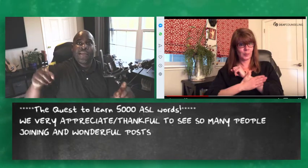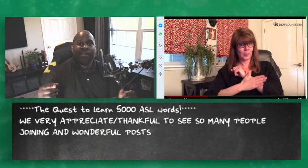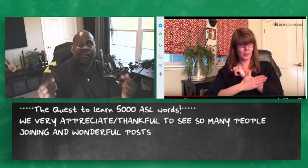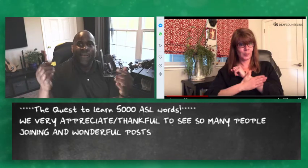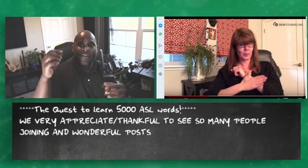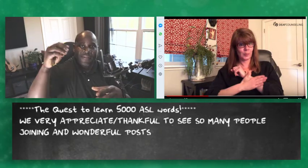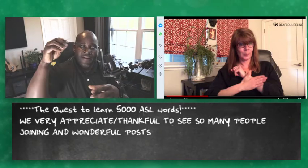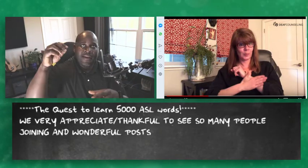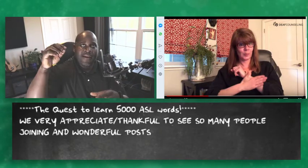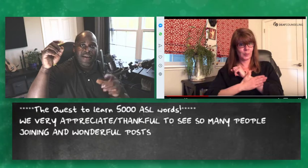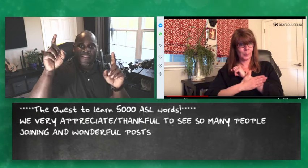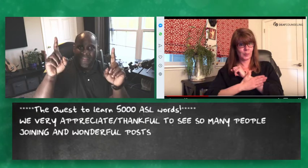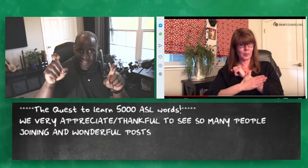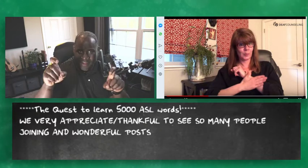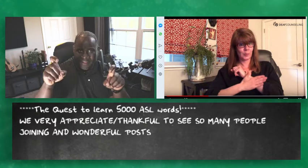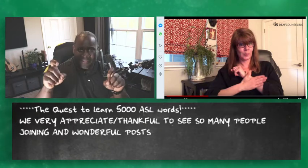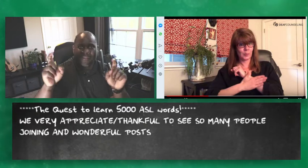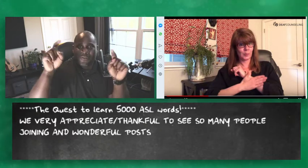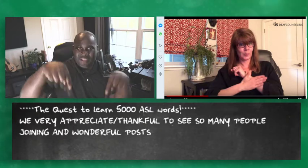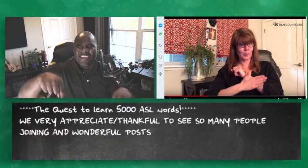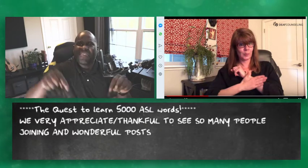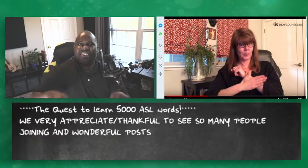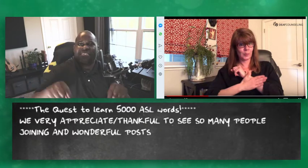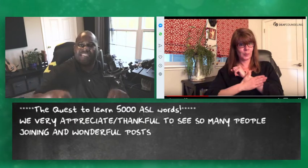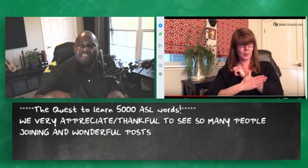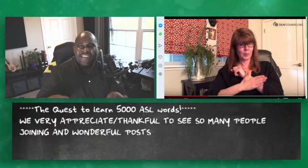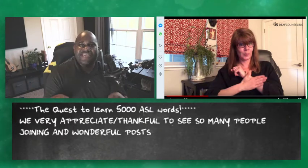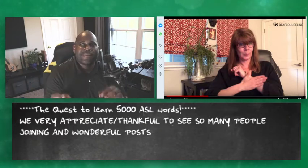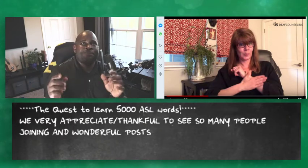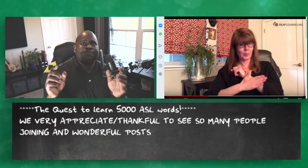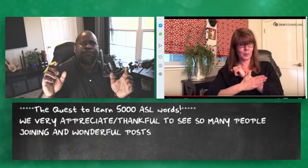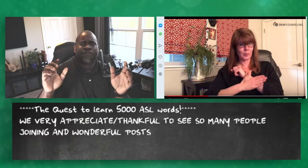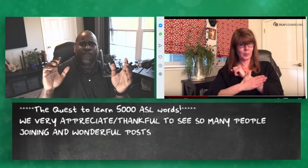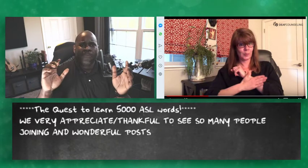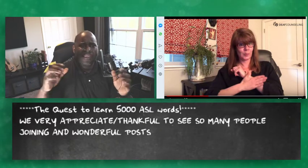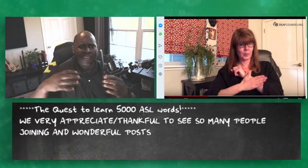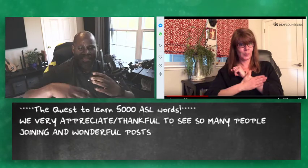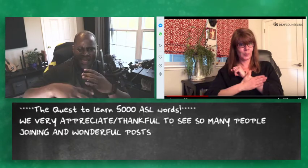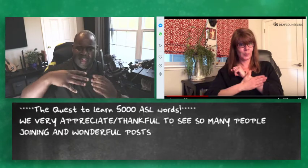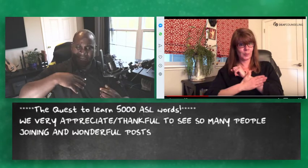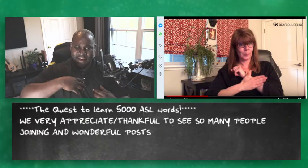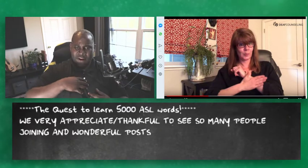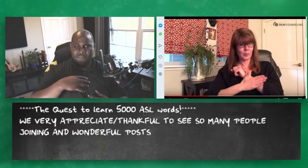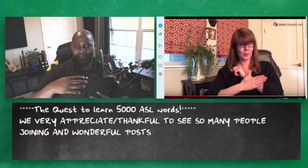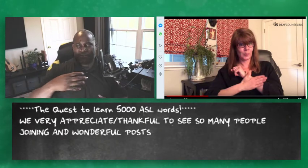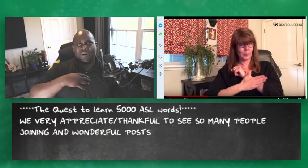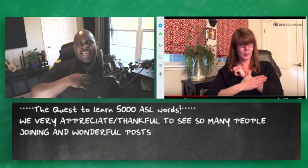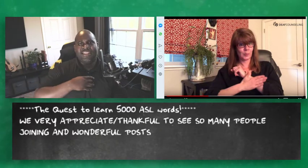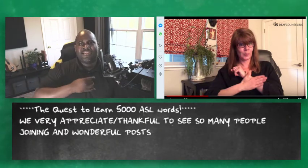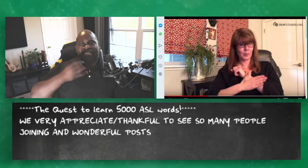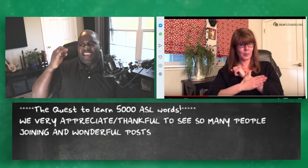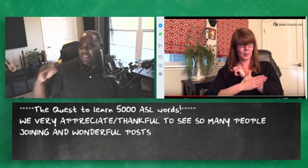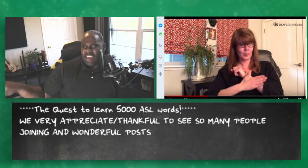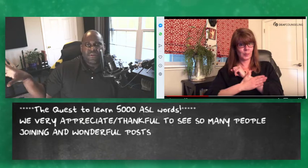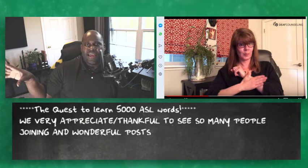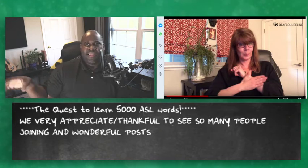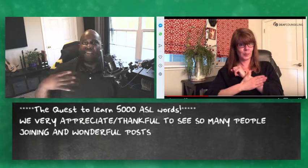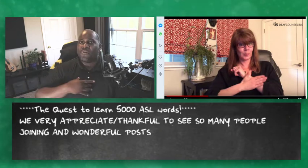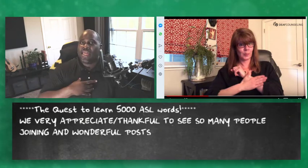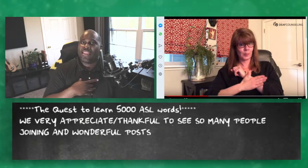uh this it's like this this and terrible is sort of like dislike I don't like that so like